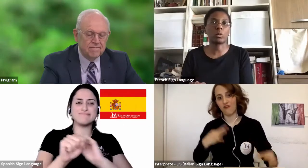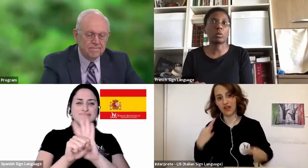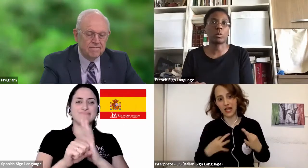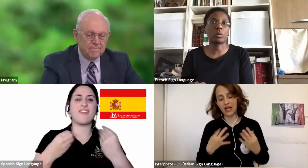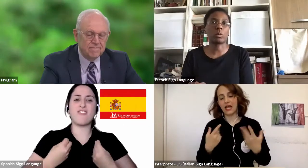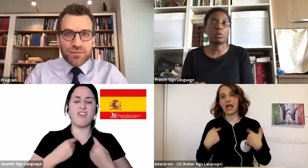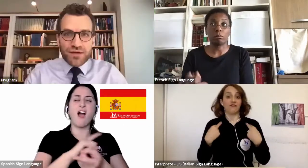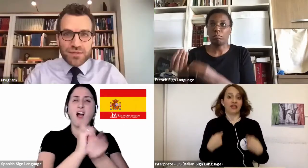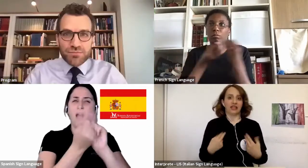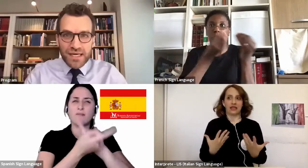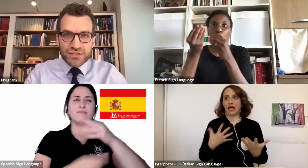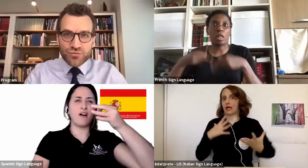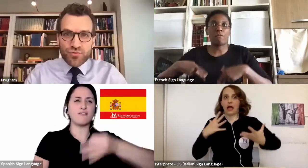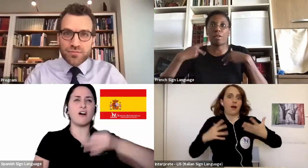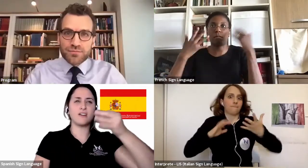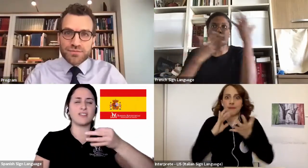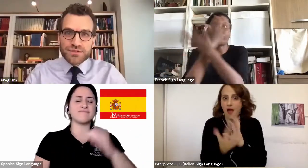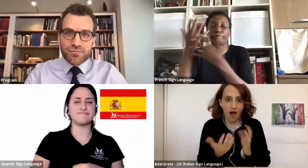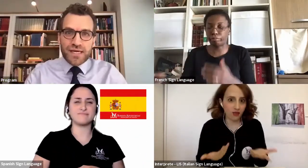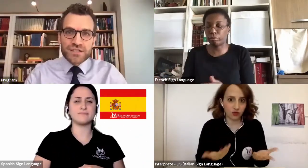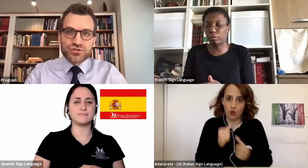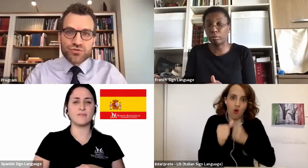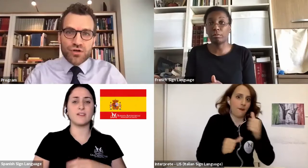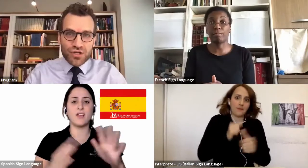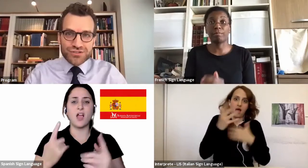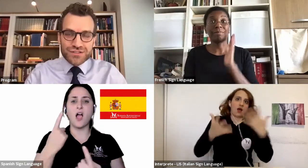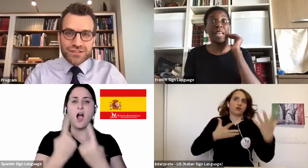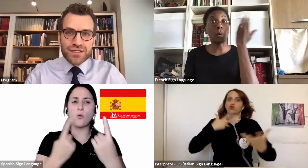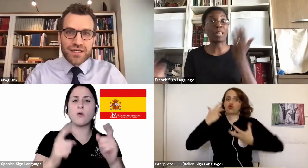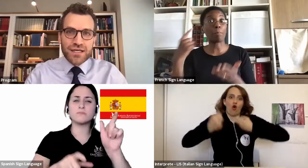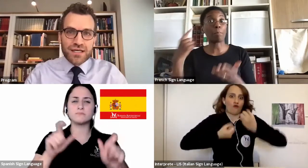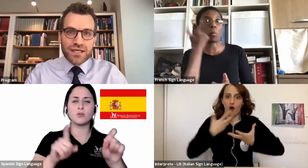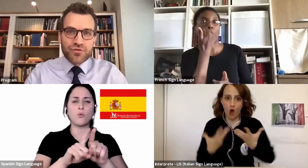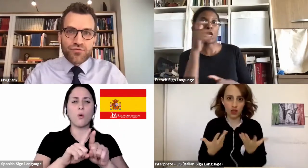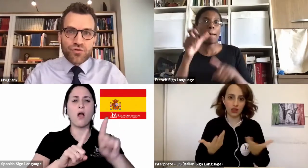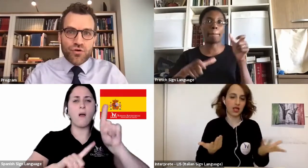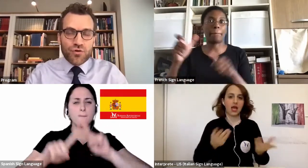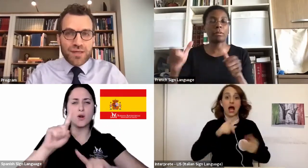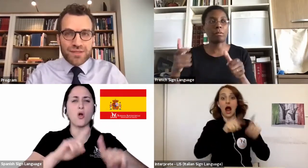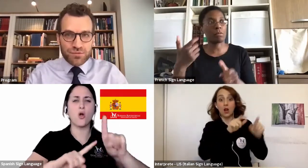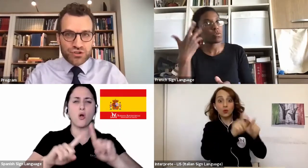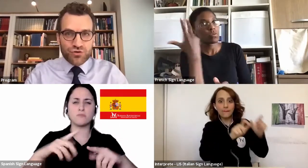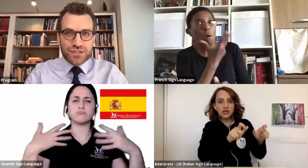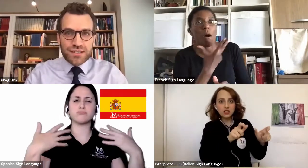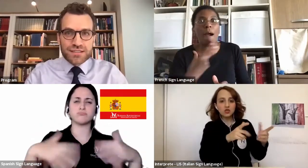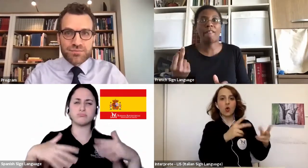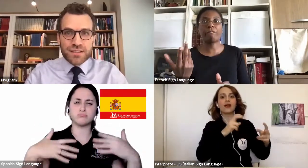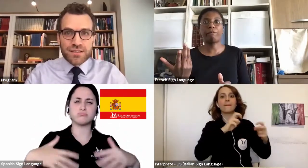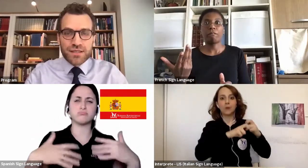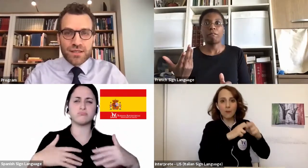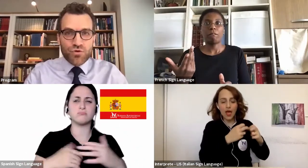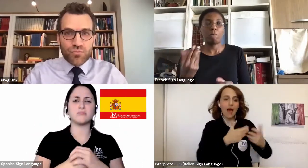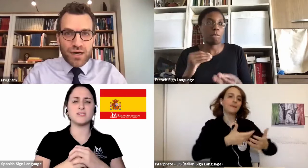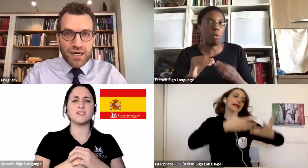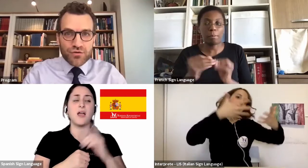for some people, there have been major problems, major losses. For maybe the majority, it's